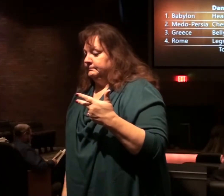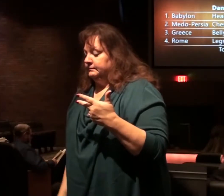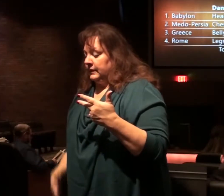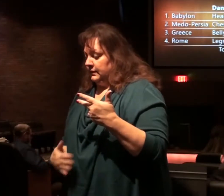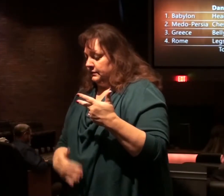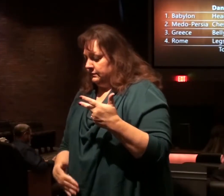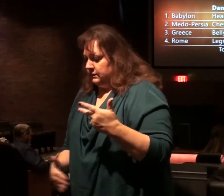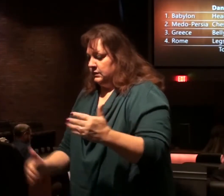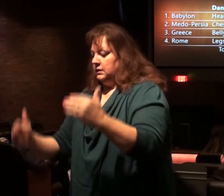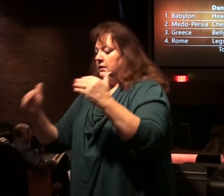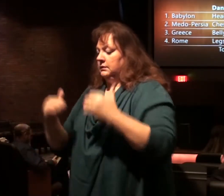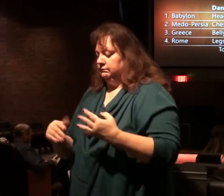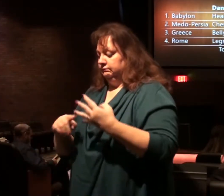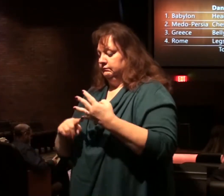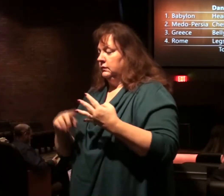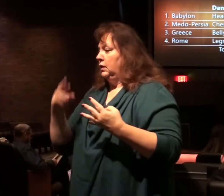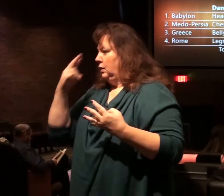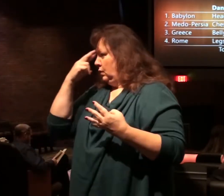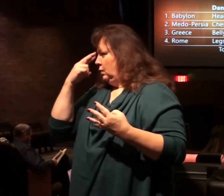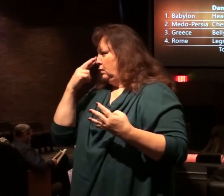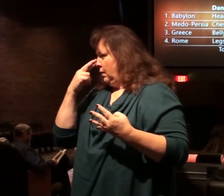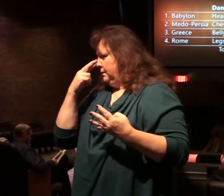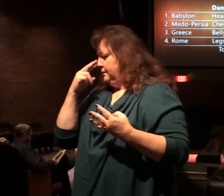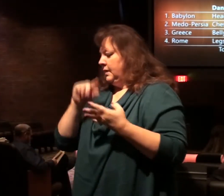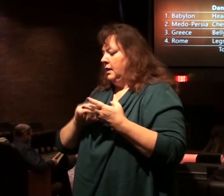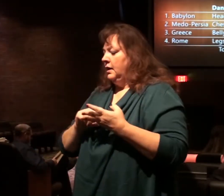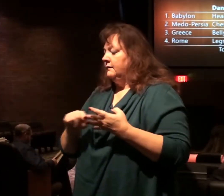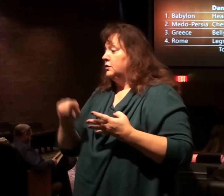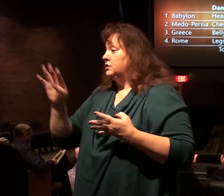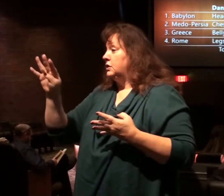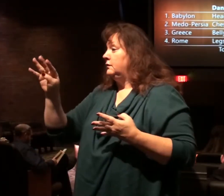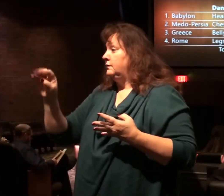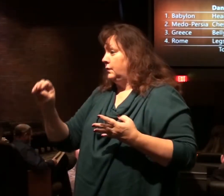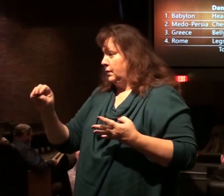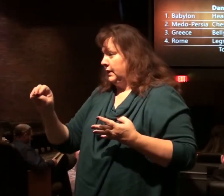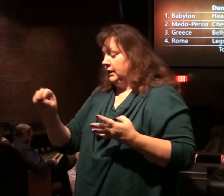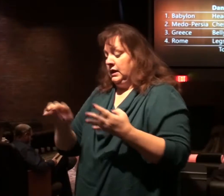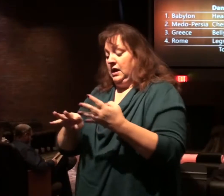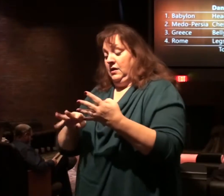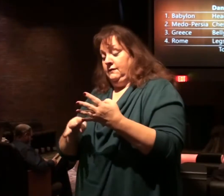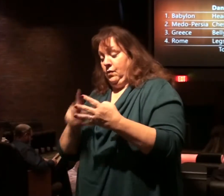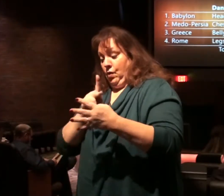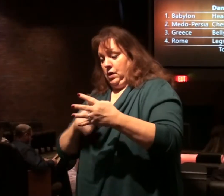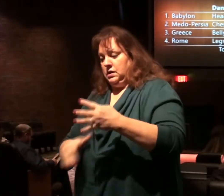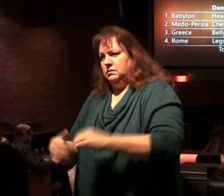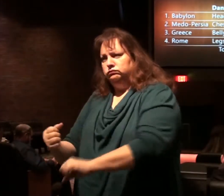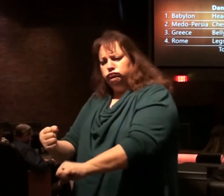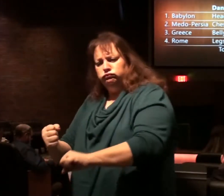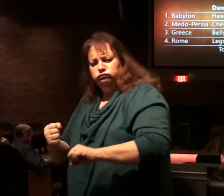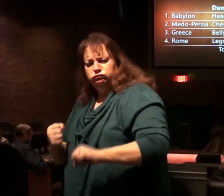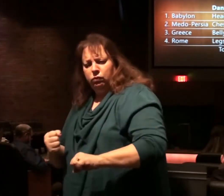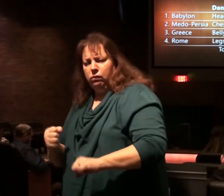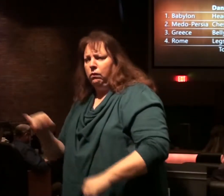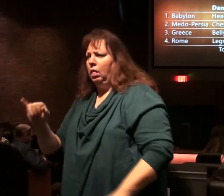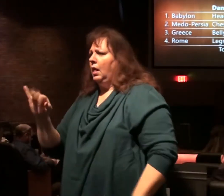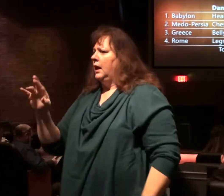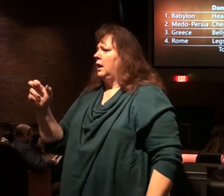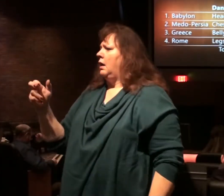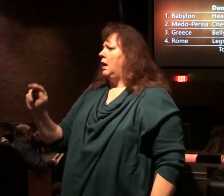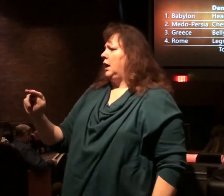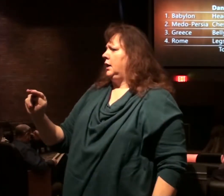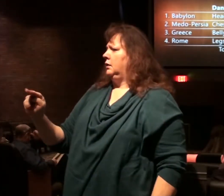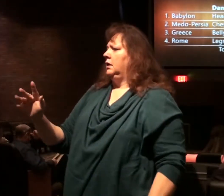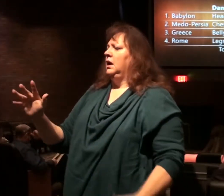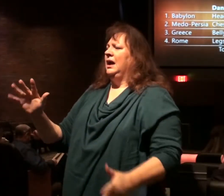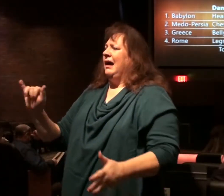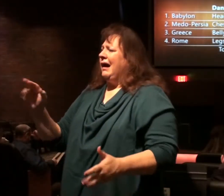Then you come to Rome, and that's where we want to look. Verse 40, there will be a fourth empire, strong as iron. Because iron